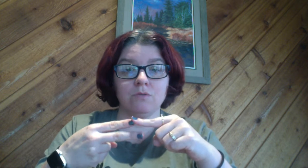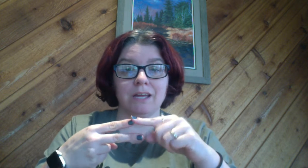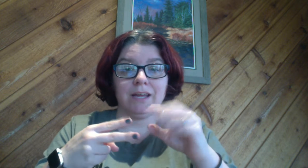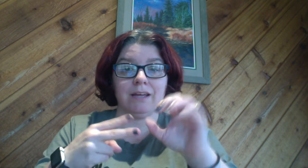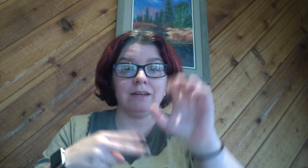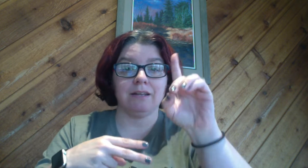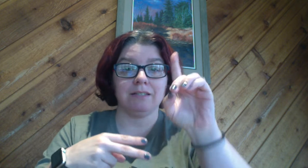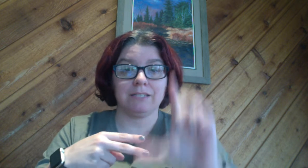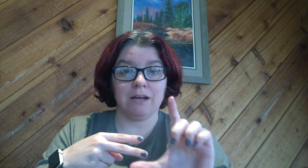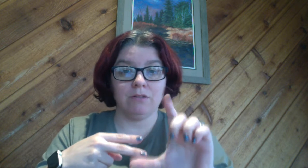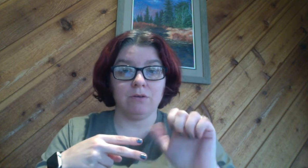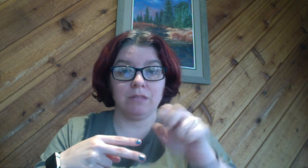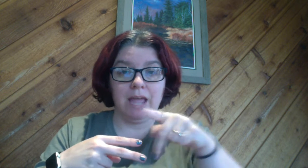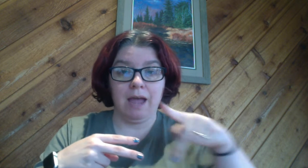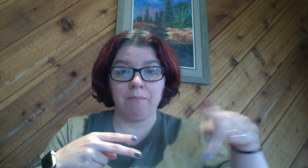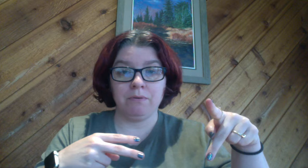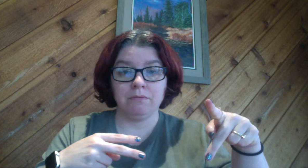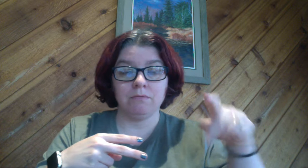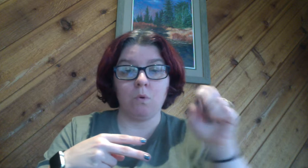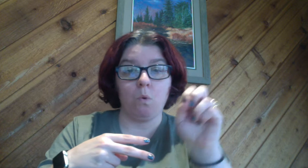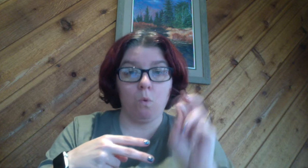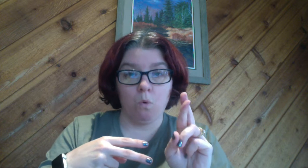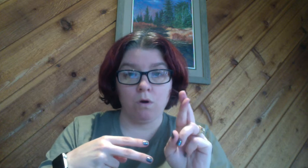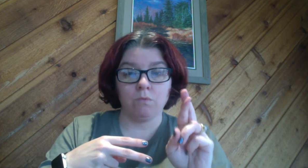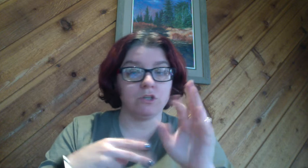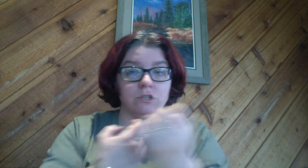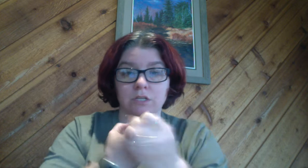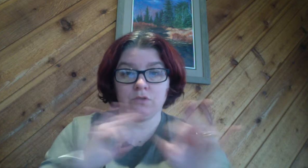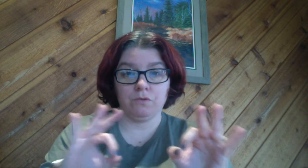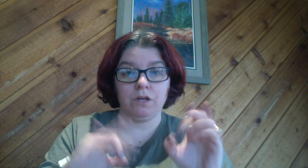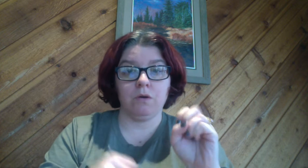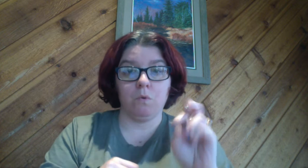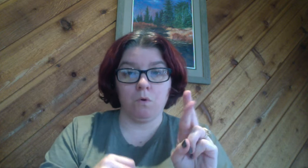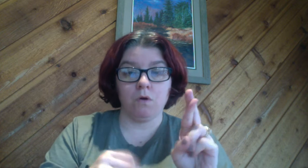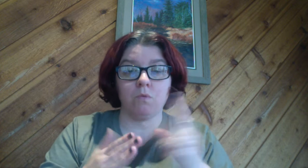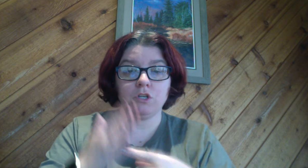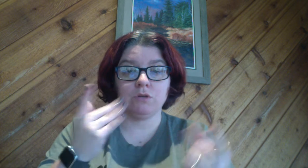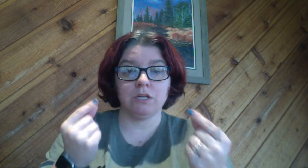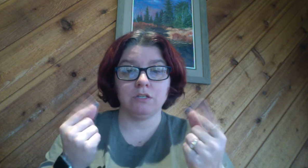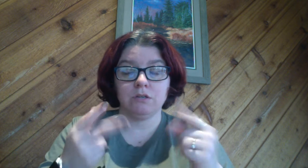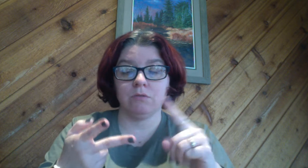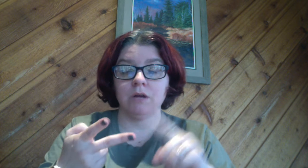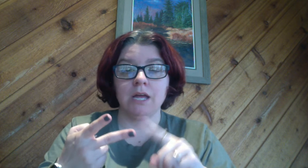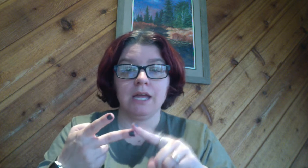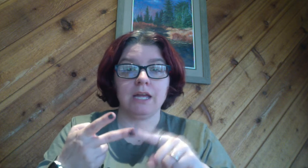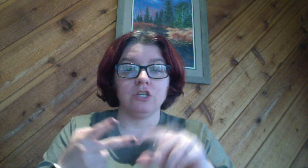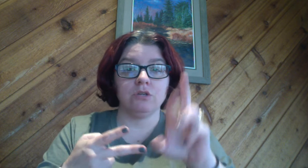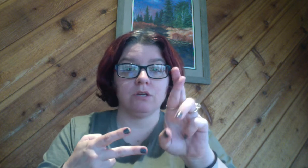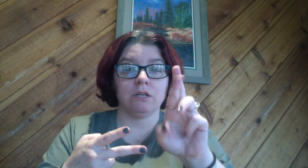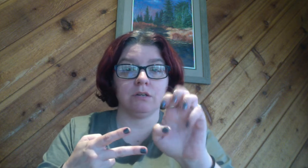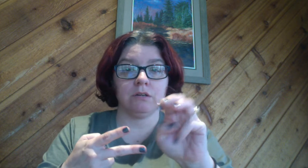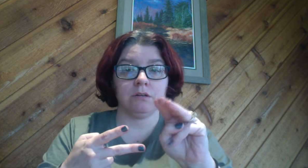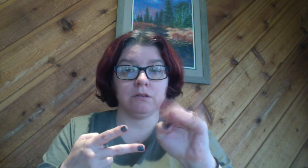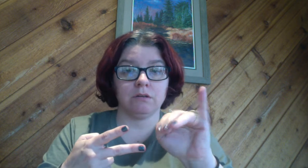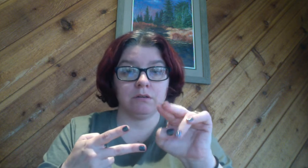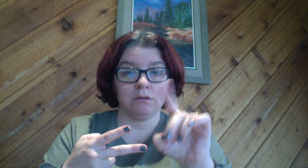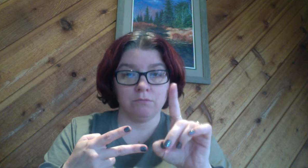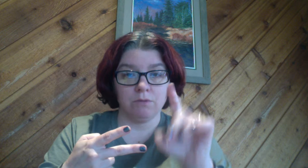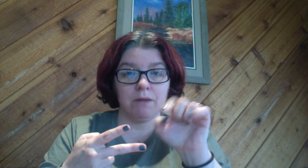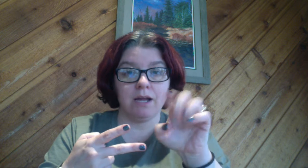can download the app or which it's free or what you can do is you can remind